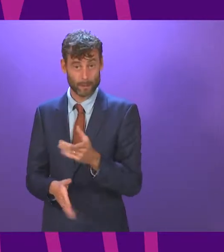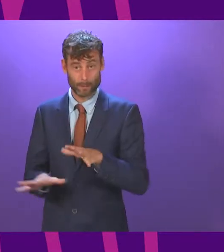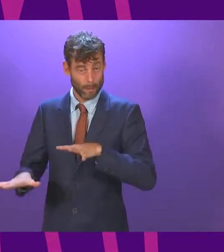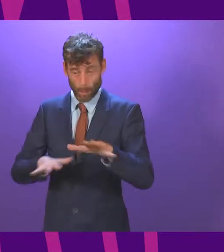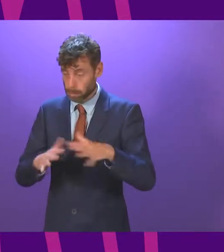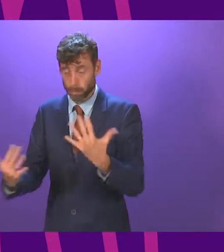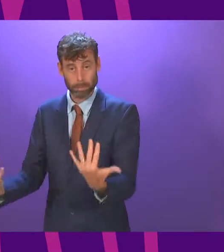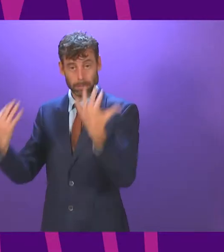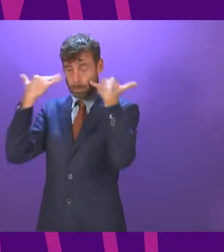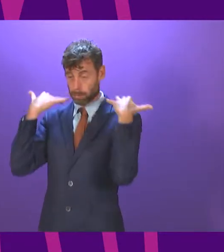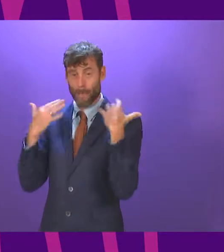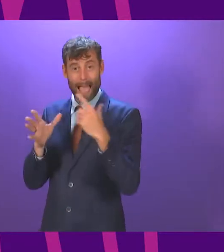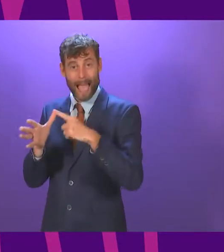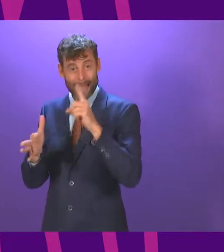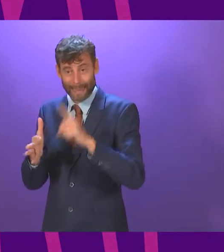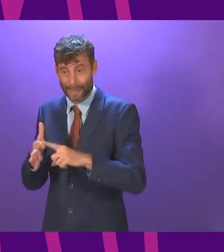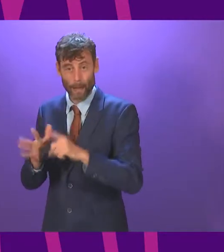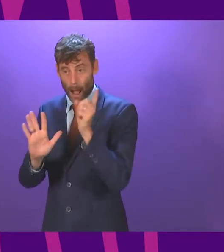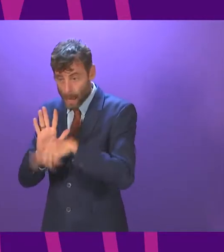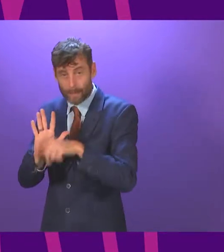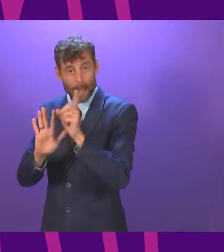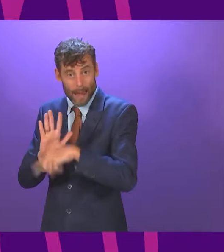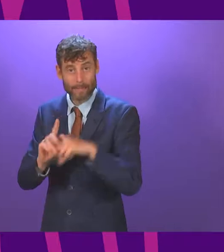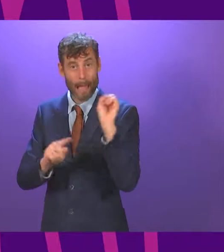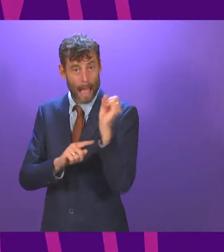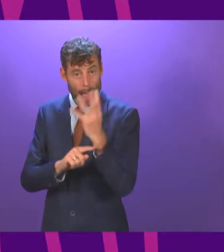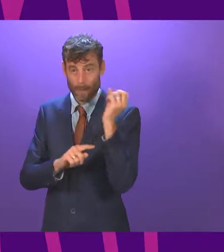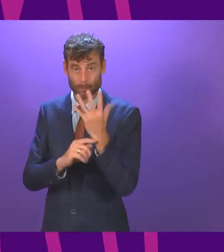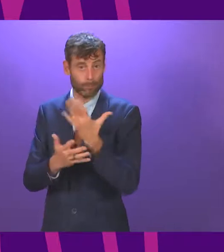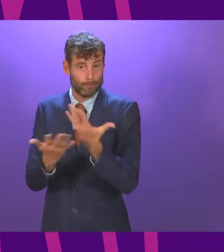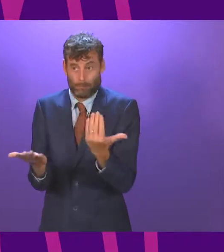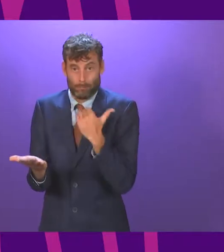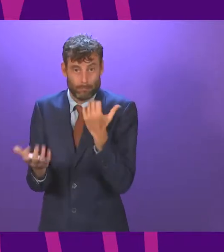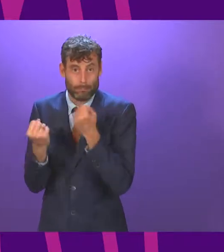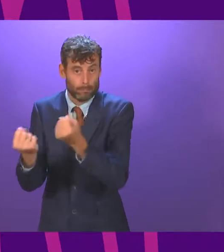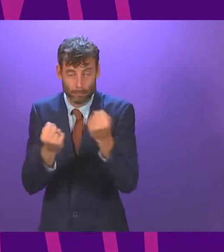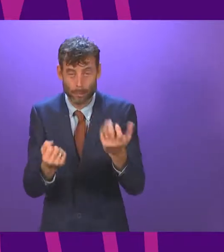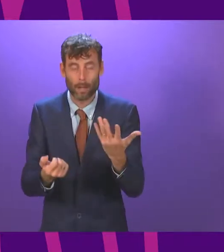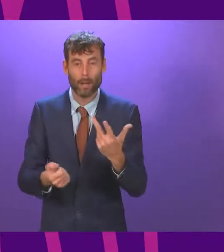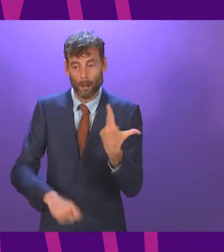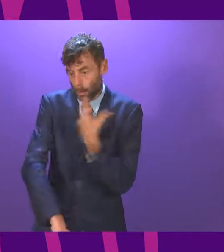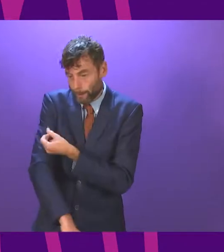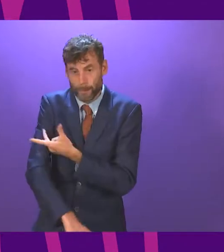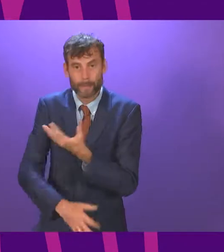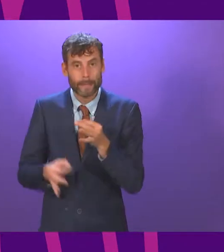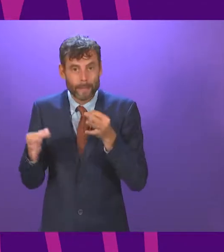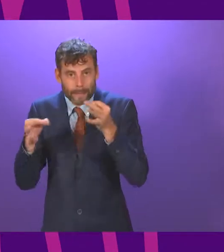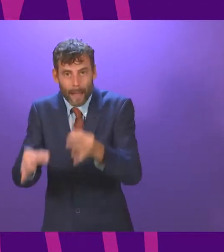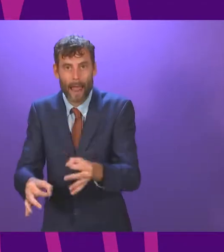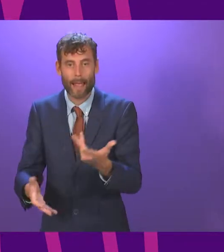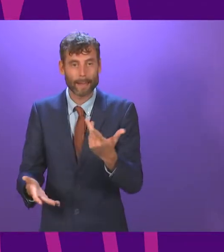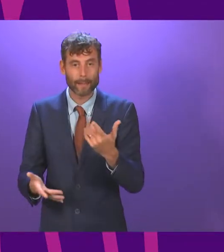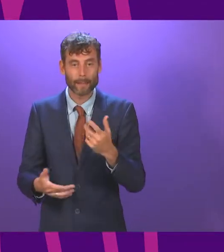with pressures in A&E and ambulance services. Rising Covid cases, stalling vaccinations and people now struggling to access